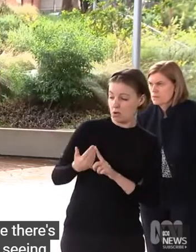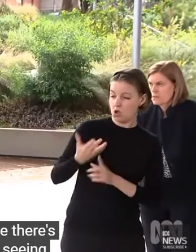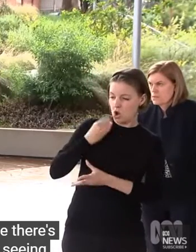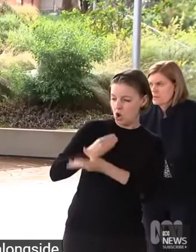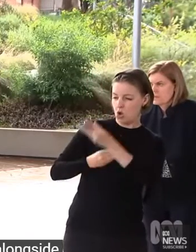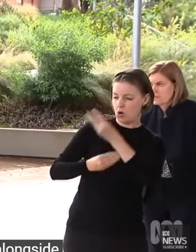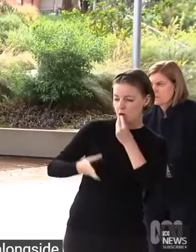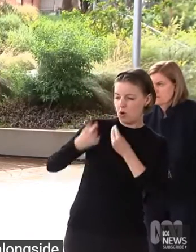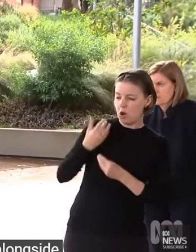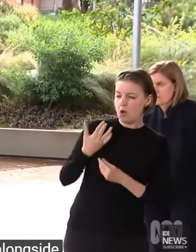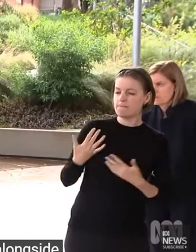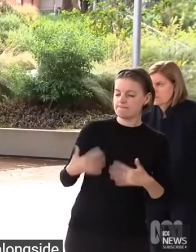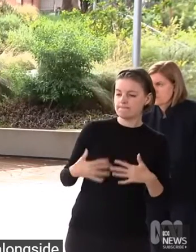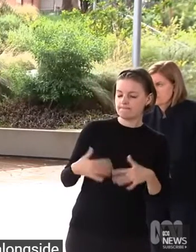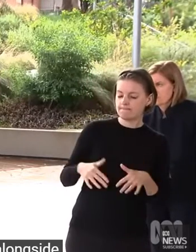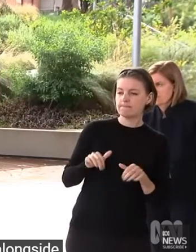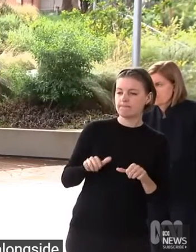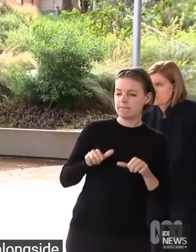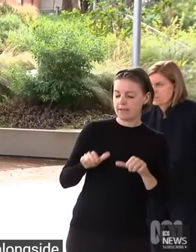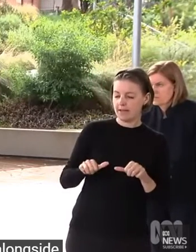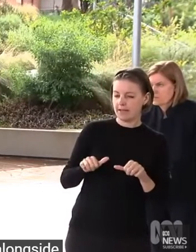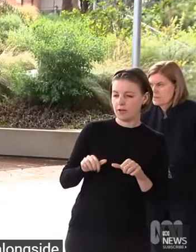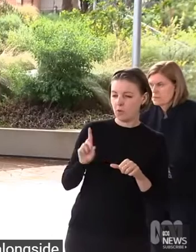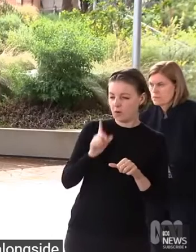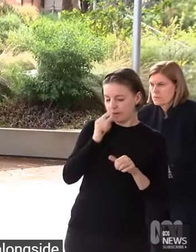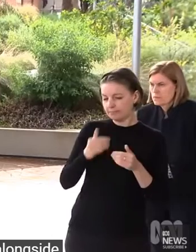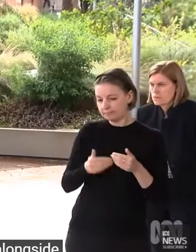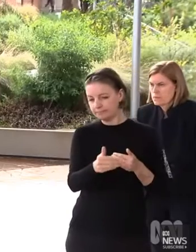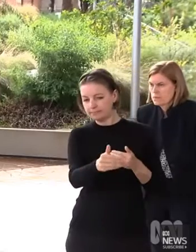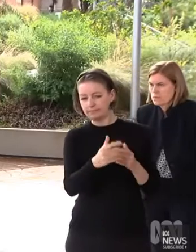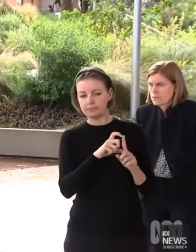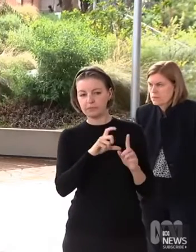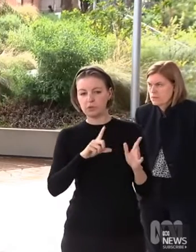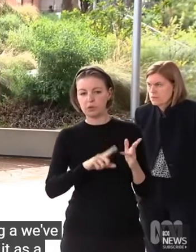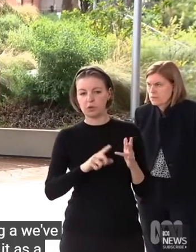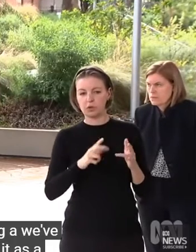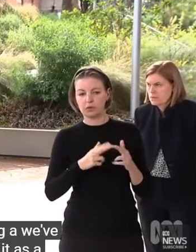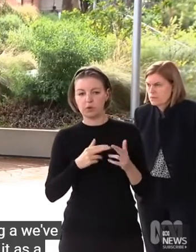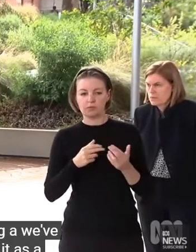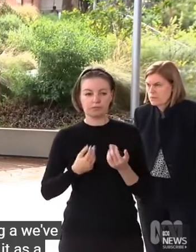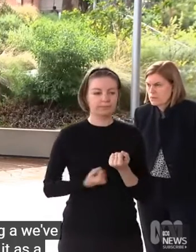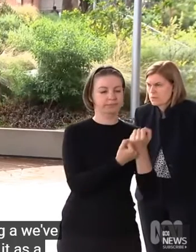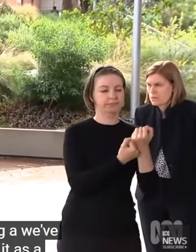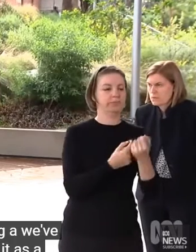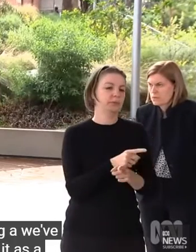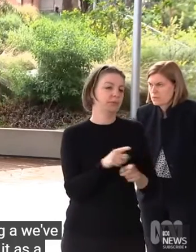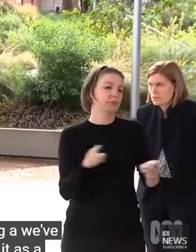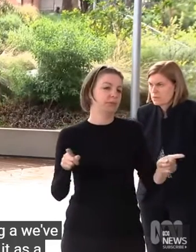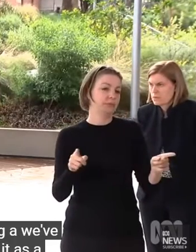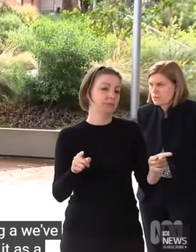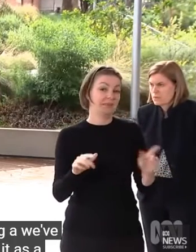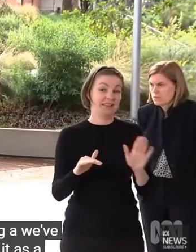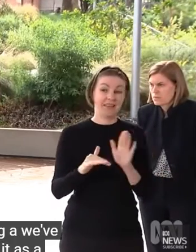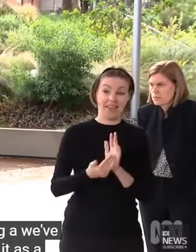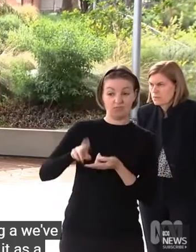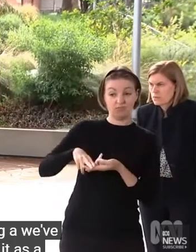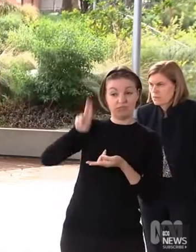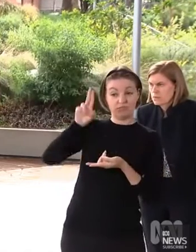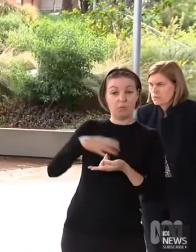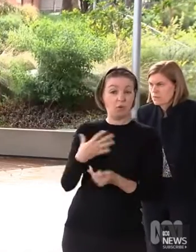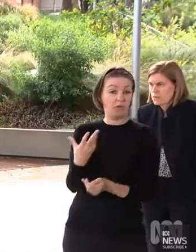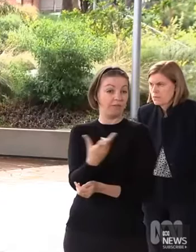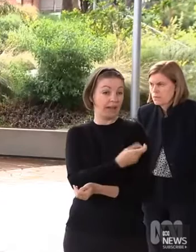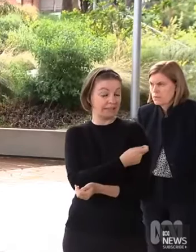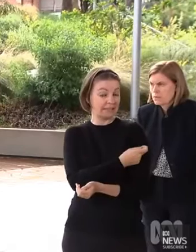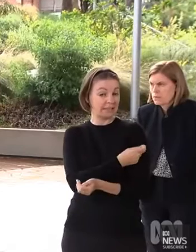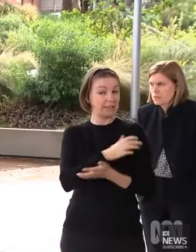like. We've been talking about it as a cliche, but as we move through with a highly vaccinated population, it's